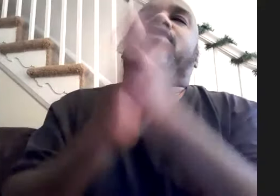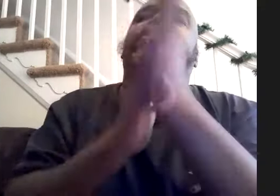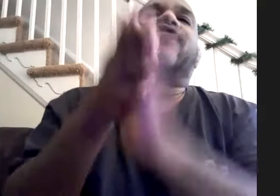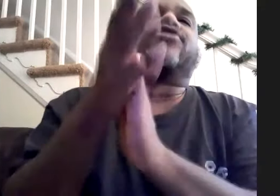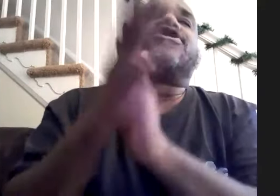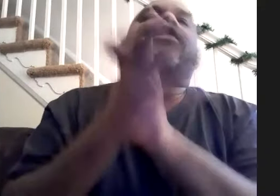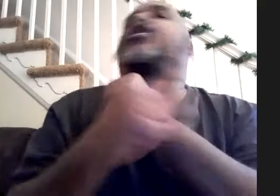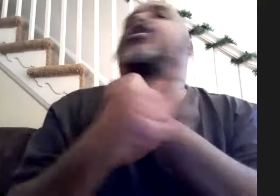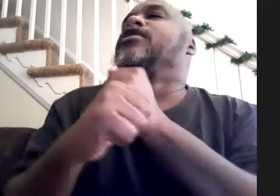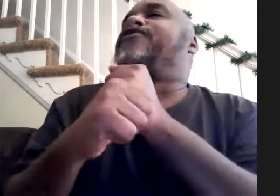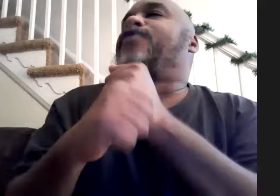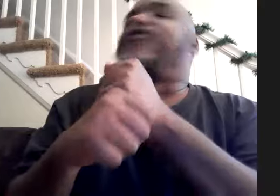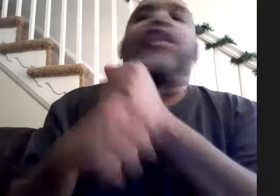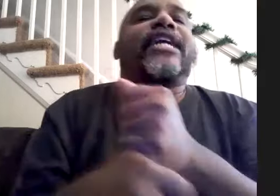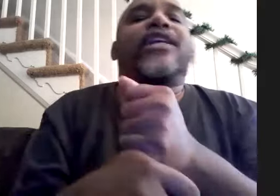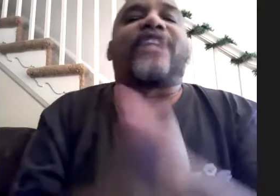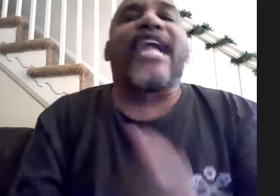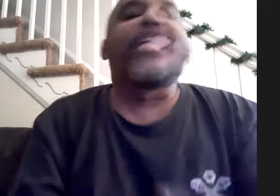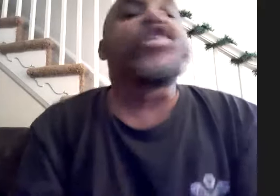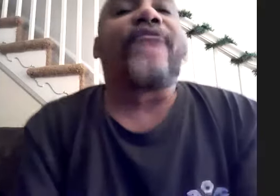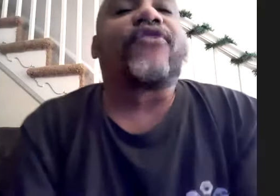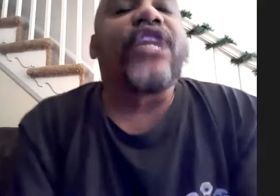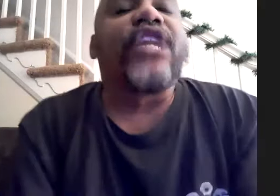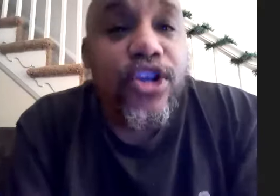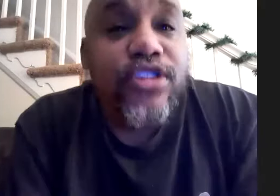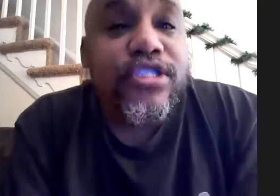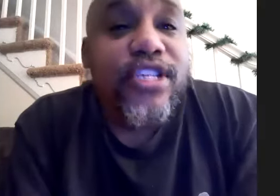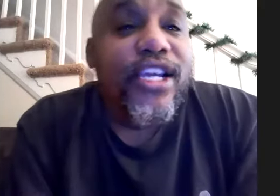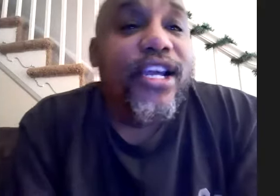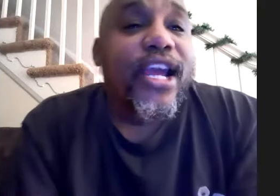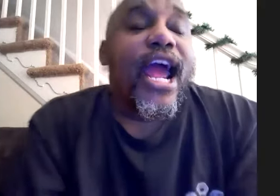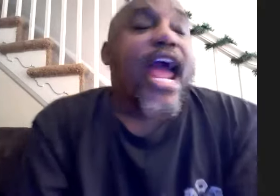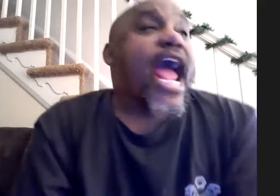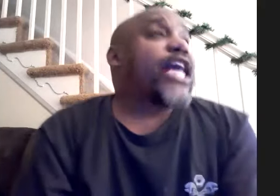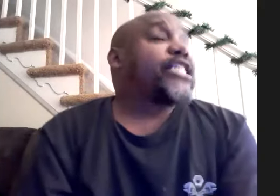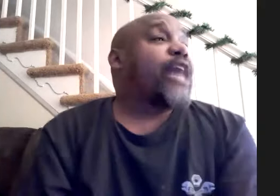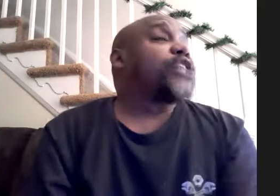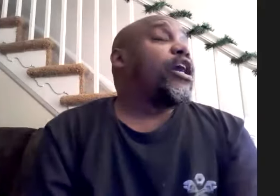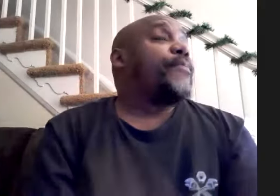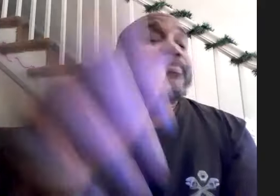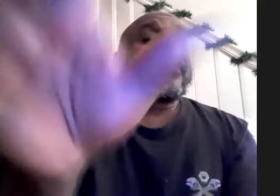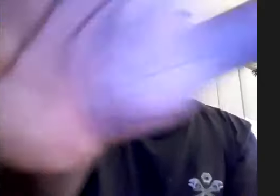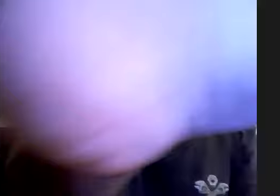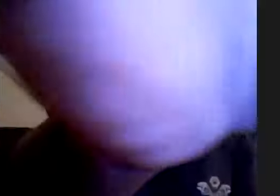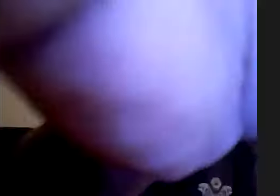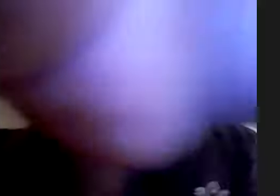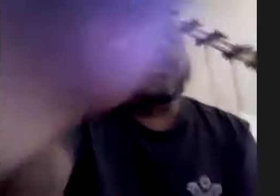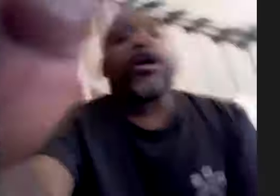silver song for funky enough and i didn't know that for years because i was um watching the unsung